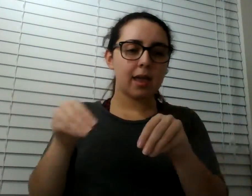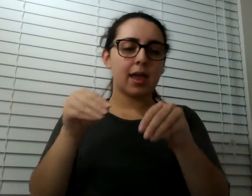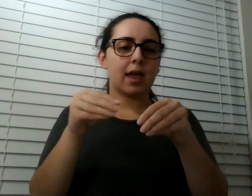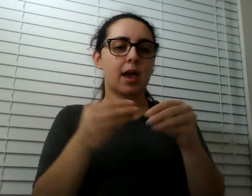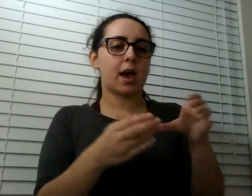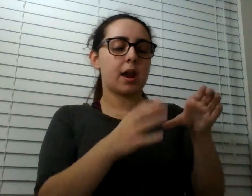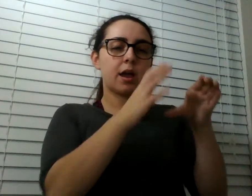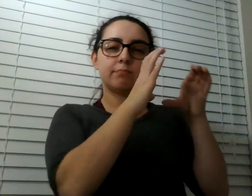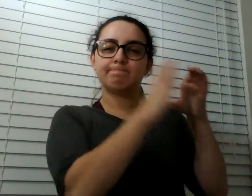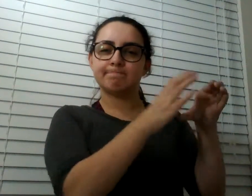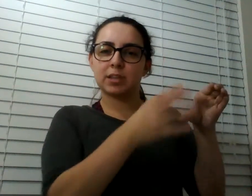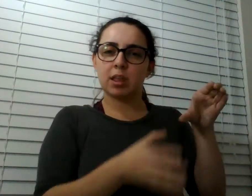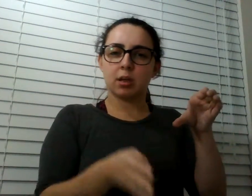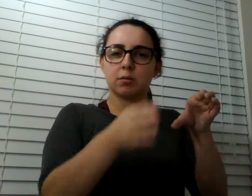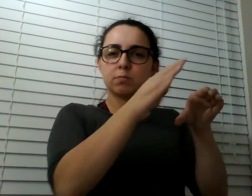isolation and perpetuity.